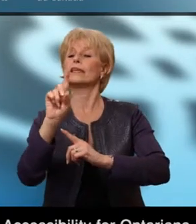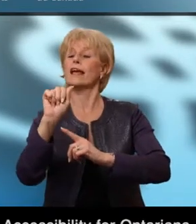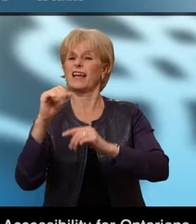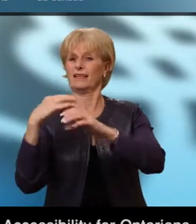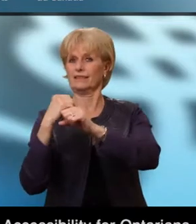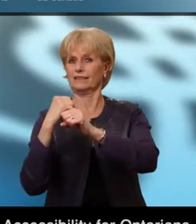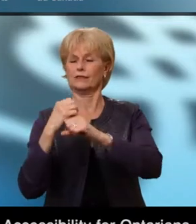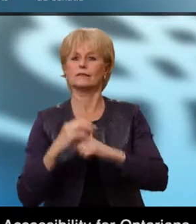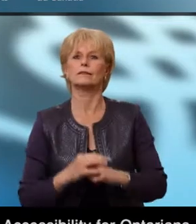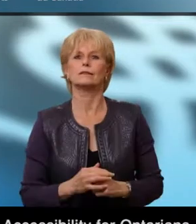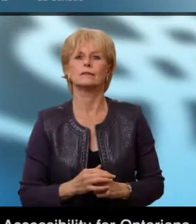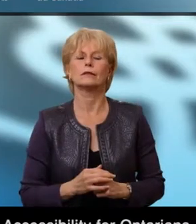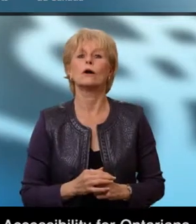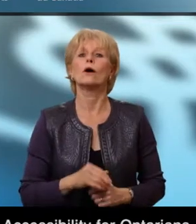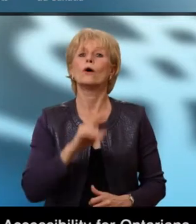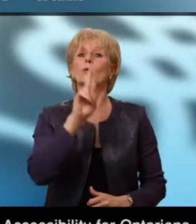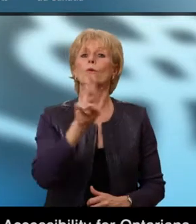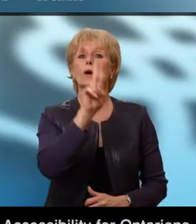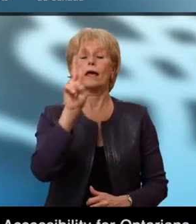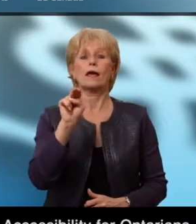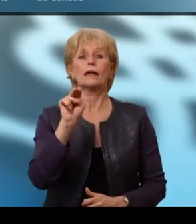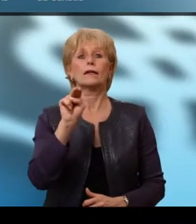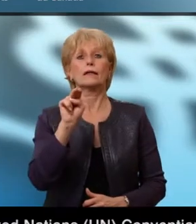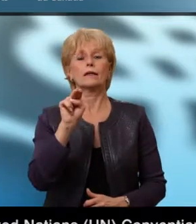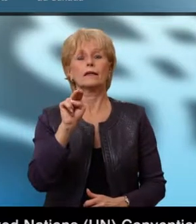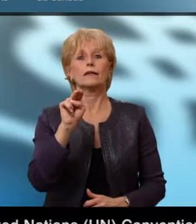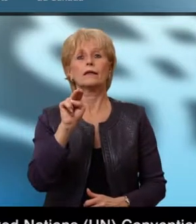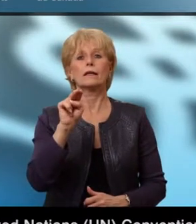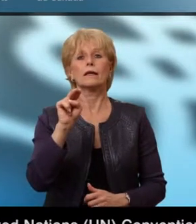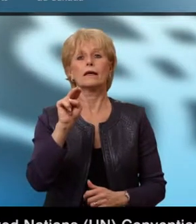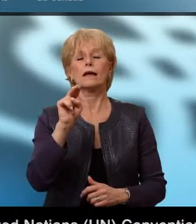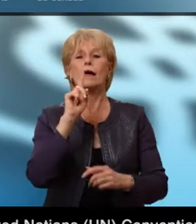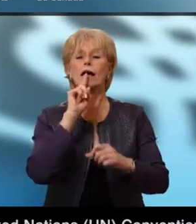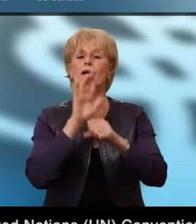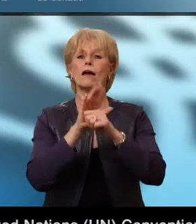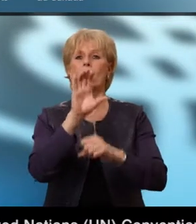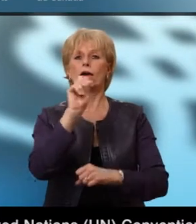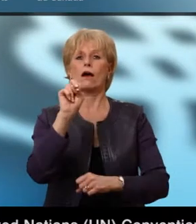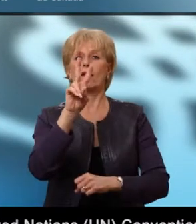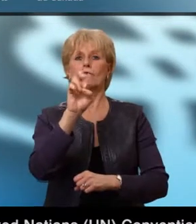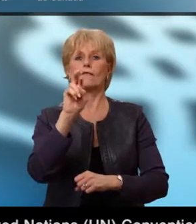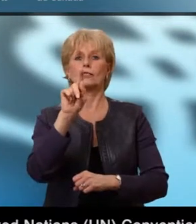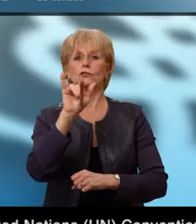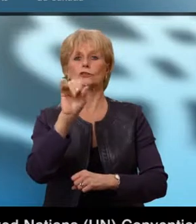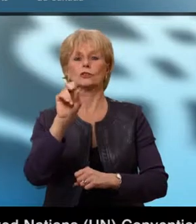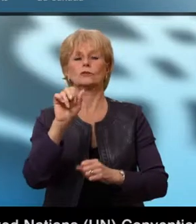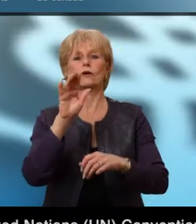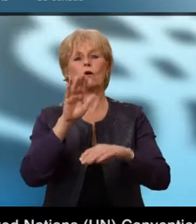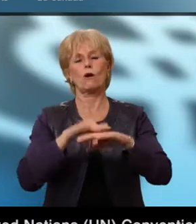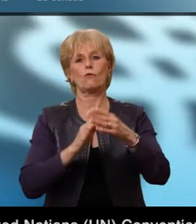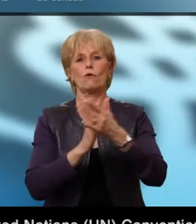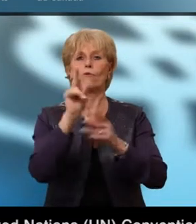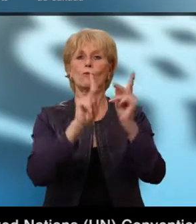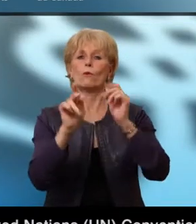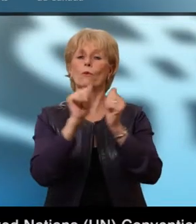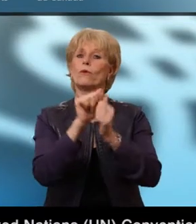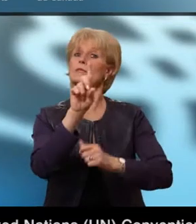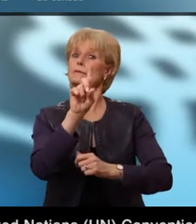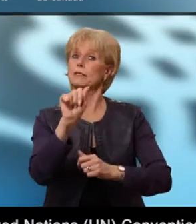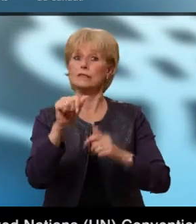Nations Convention on the Rights of Persons with Disabilities